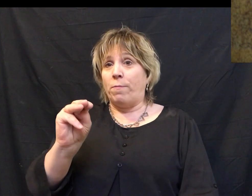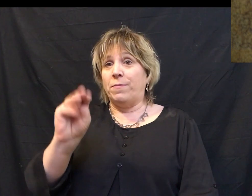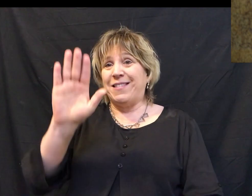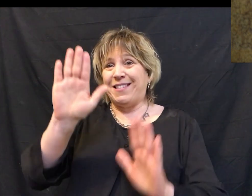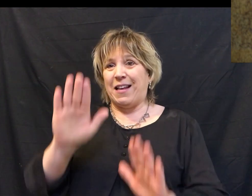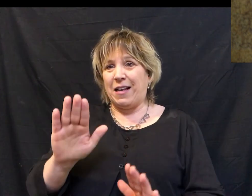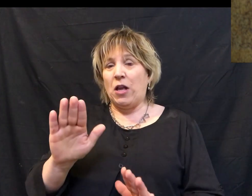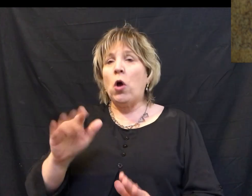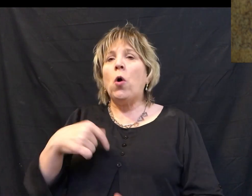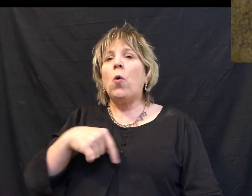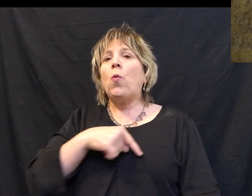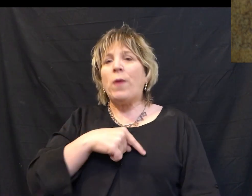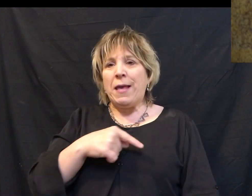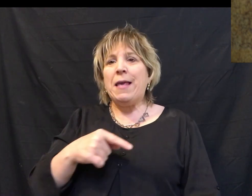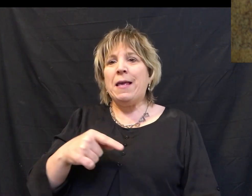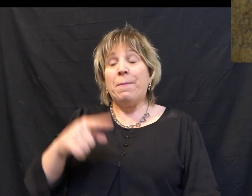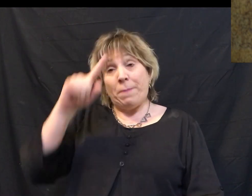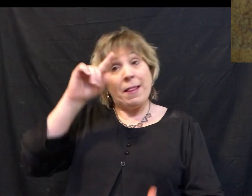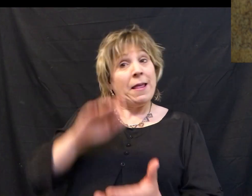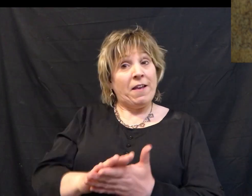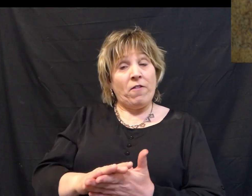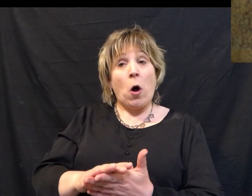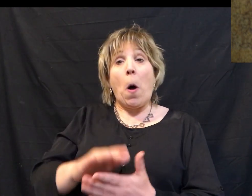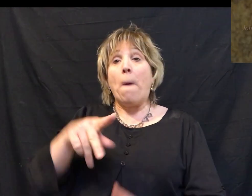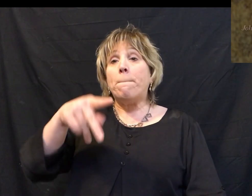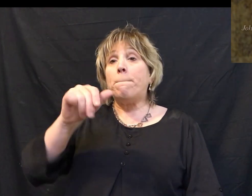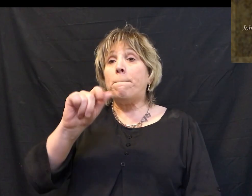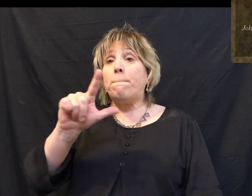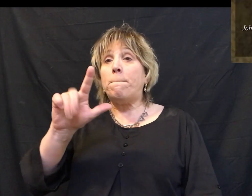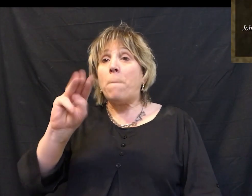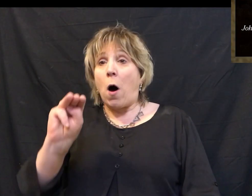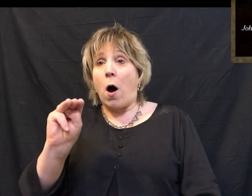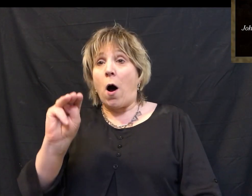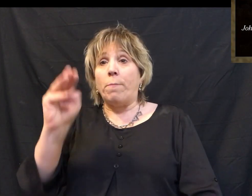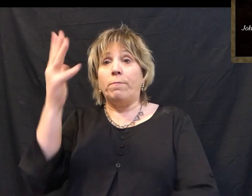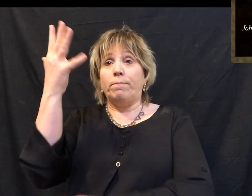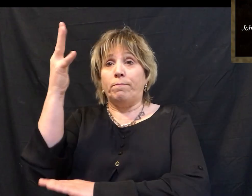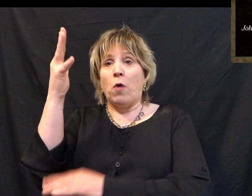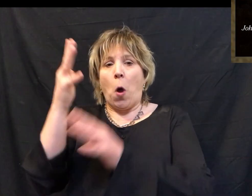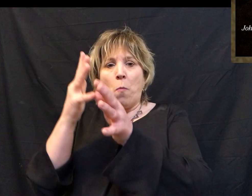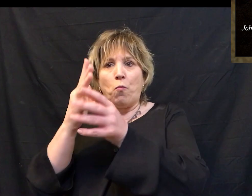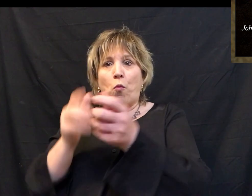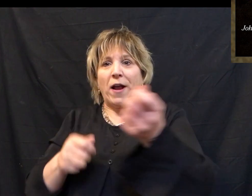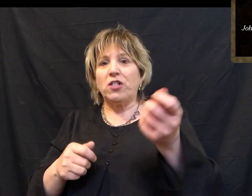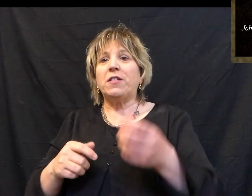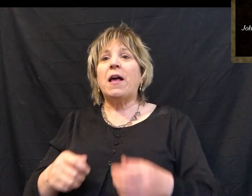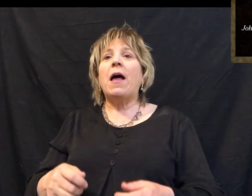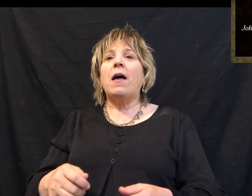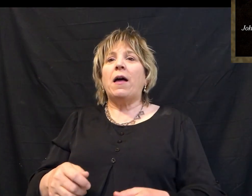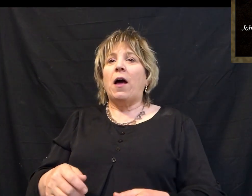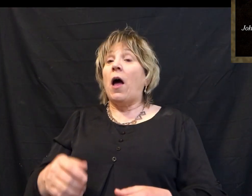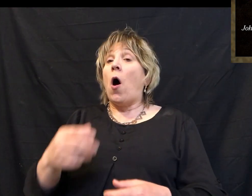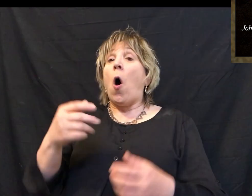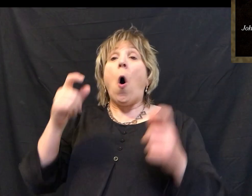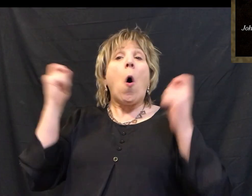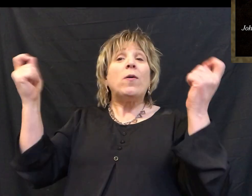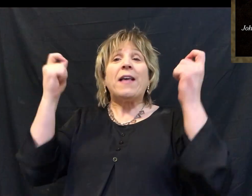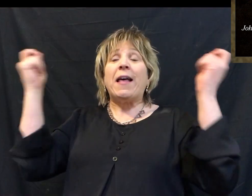Palm Sunday. We read that they took palm branches, and they went out to meet him. They kept shouting,